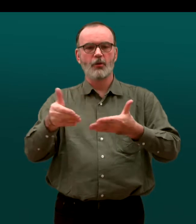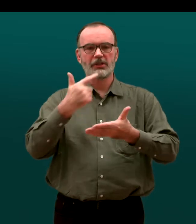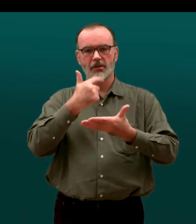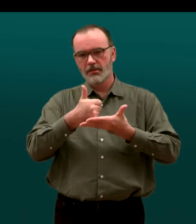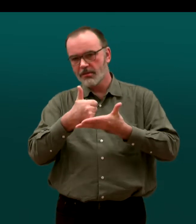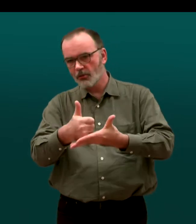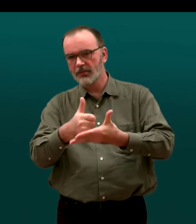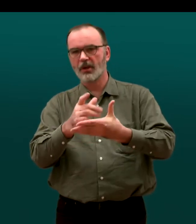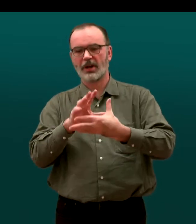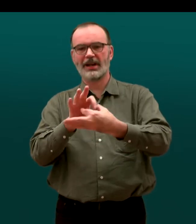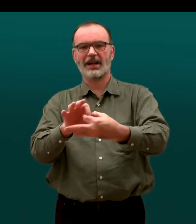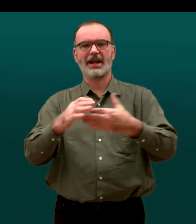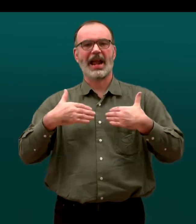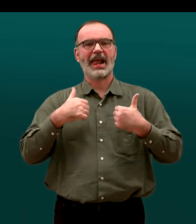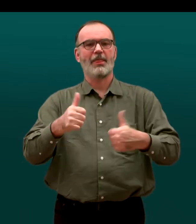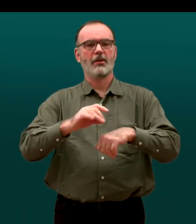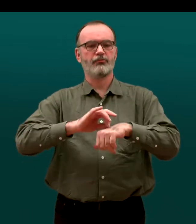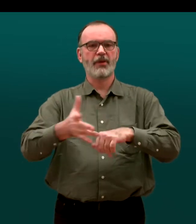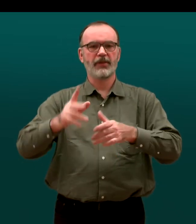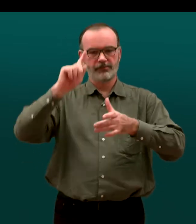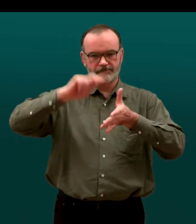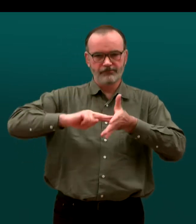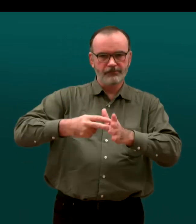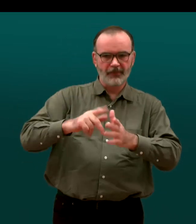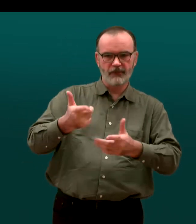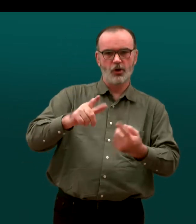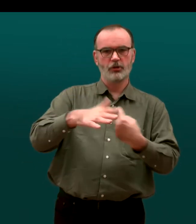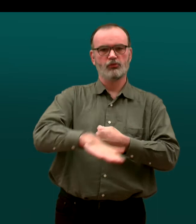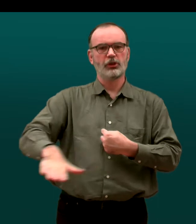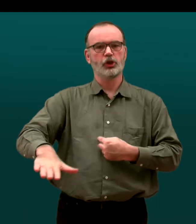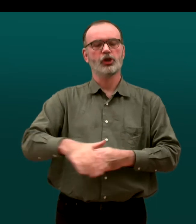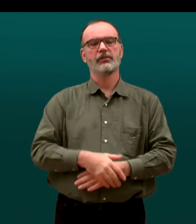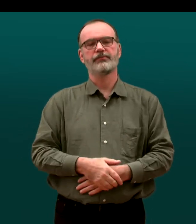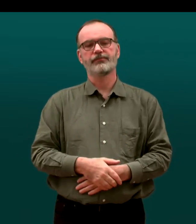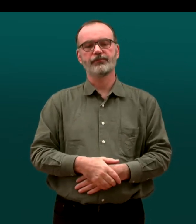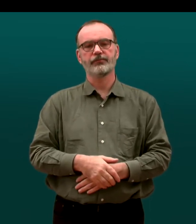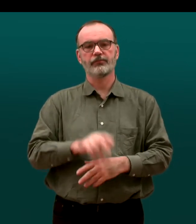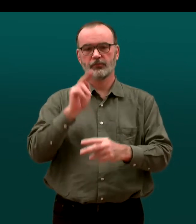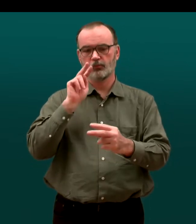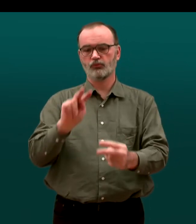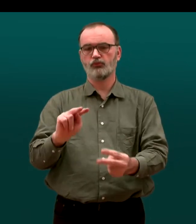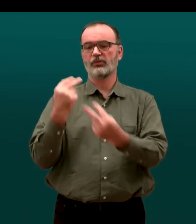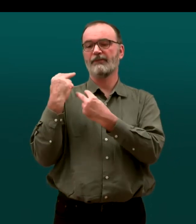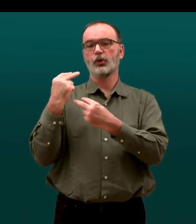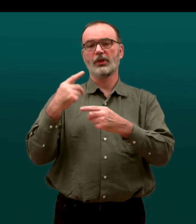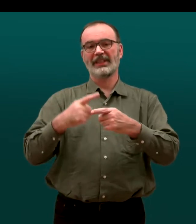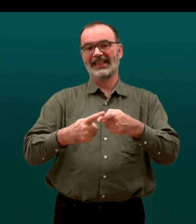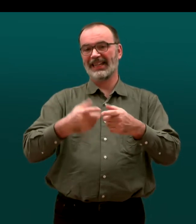and allied health professionals to plan for children. Review e-learning